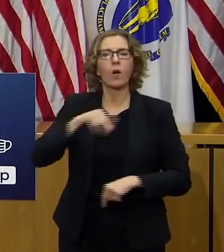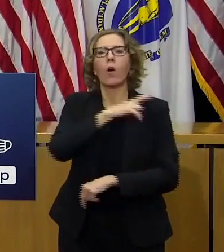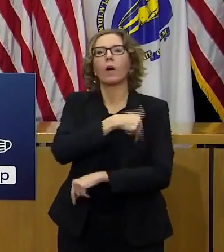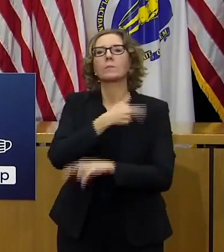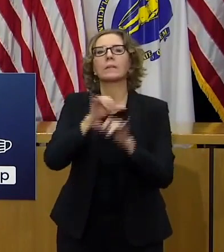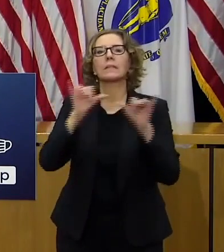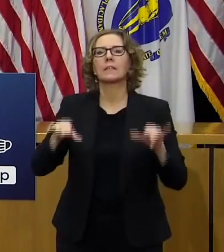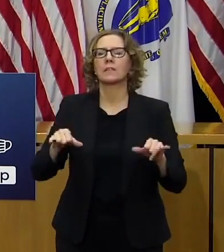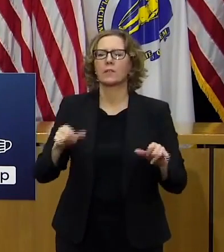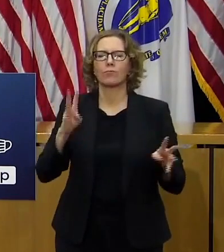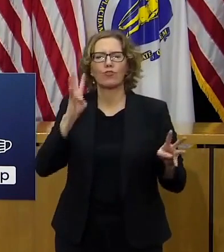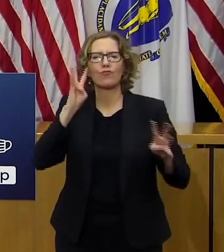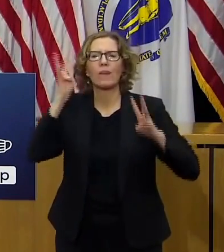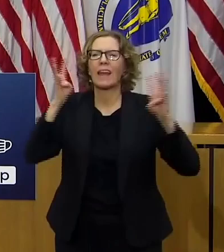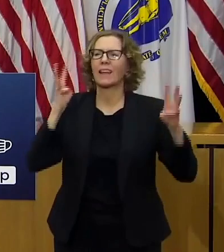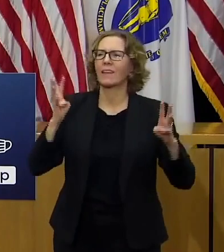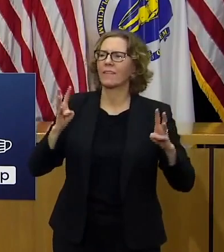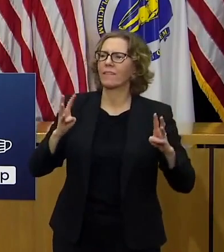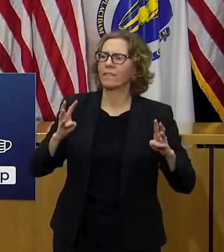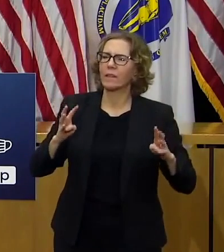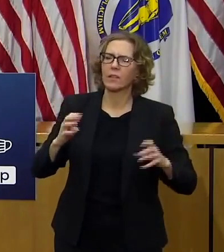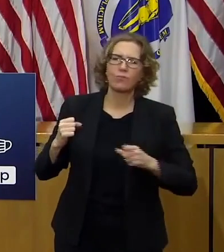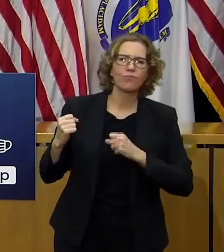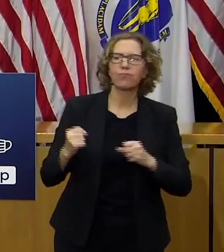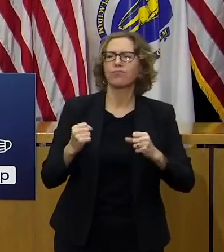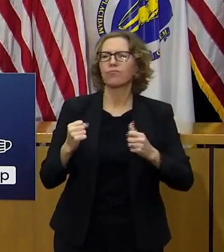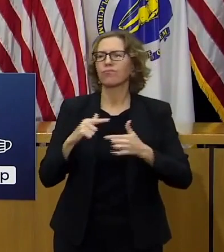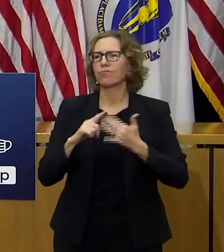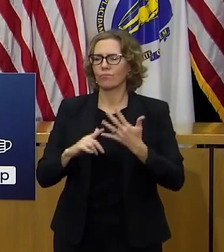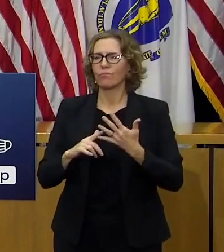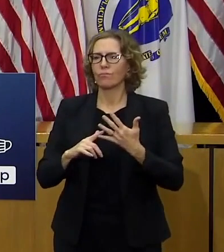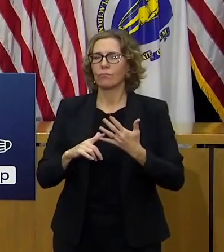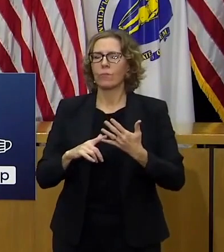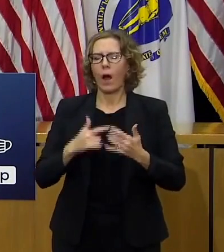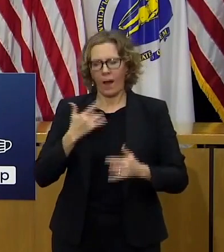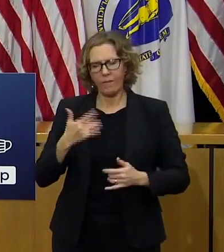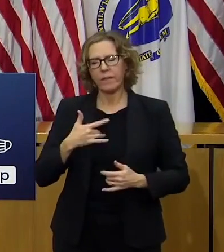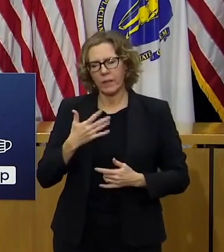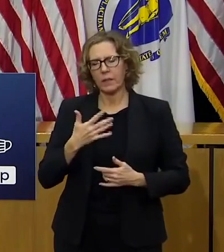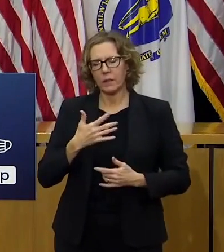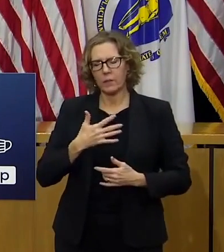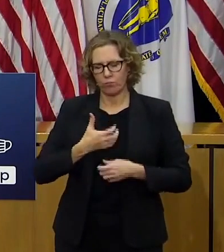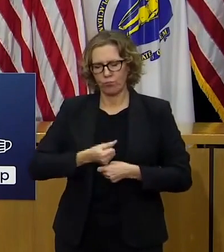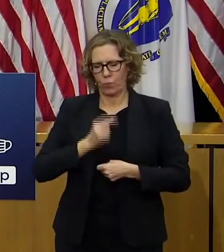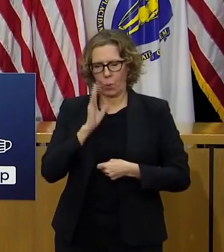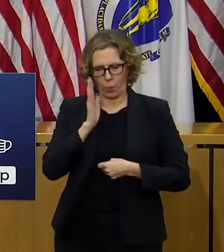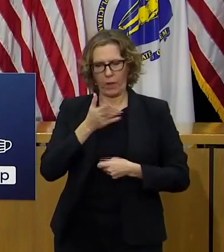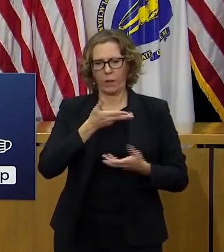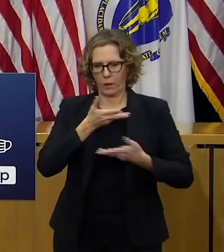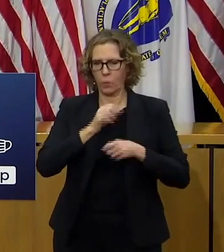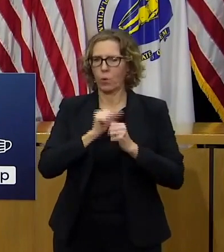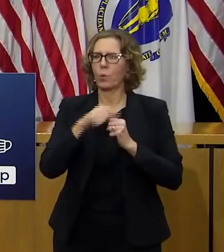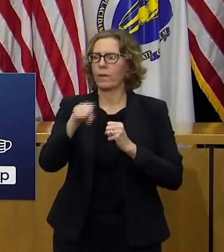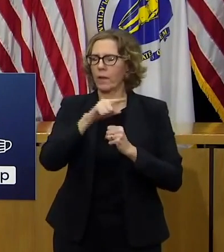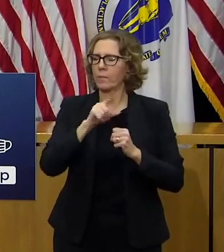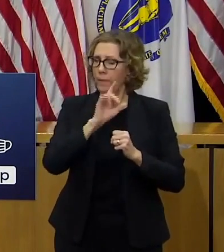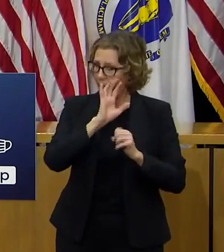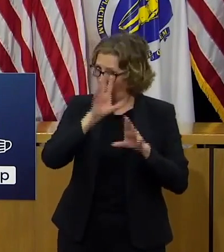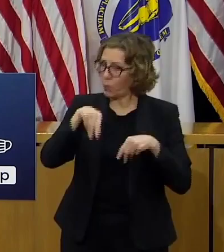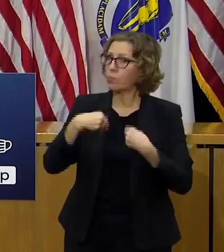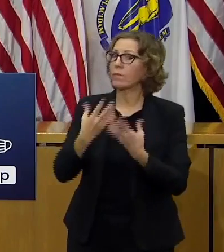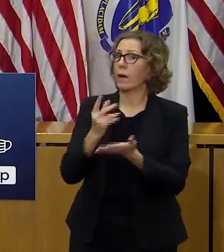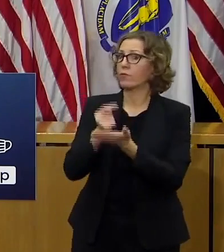and i have no doubt that we will work with them to make sure that all the people that need to be cared for get cared for